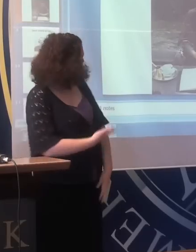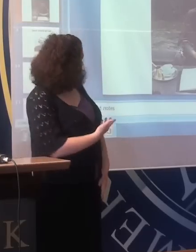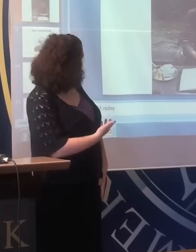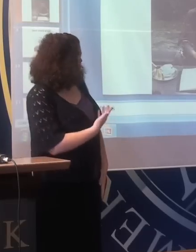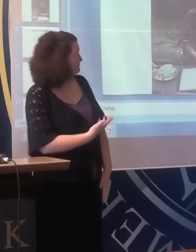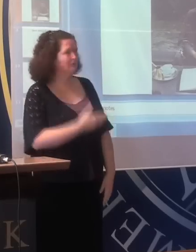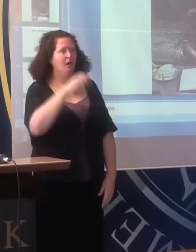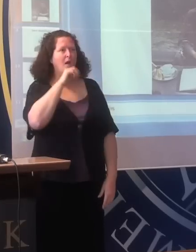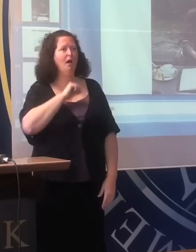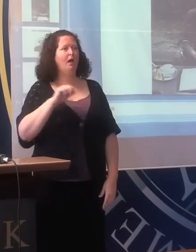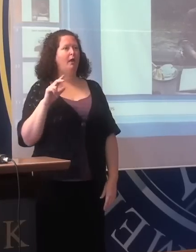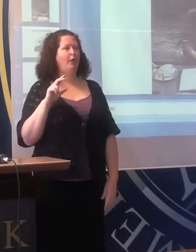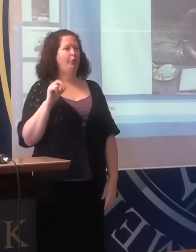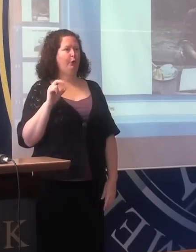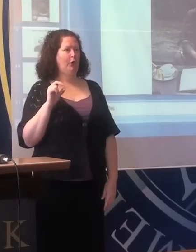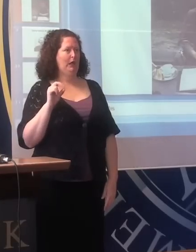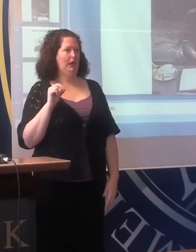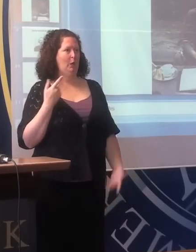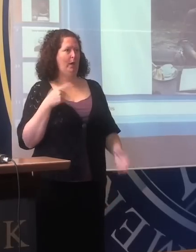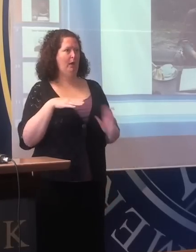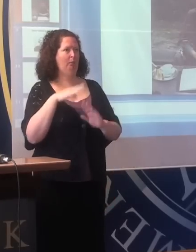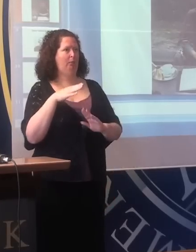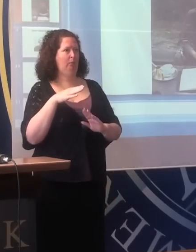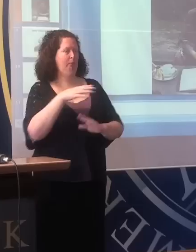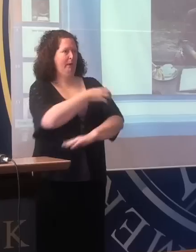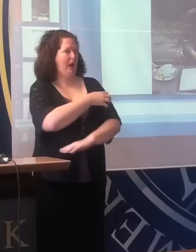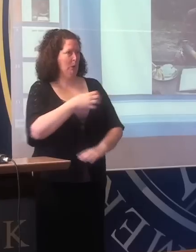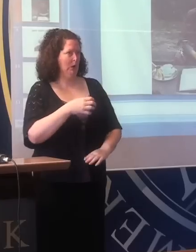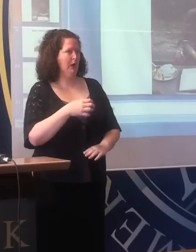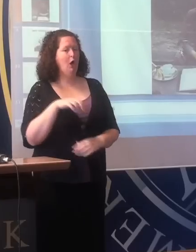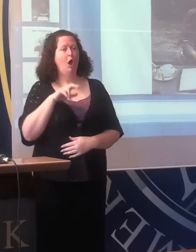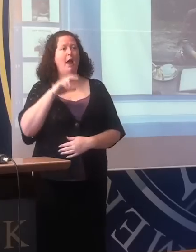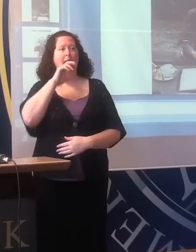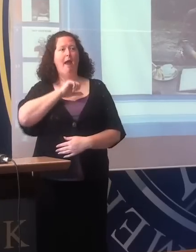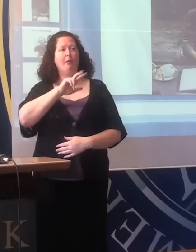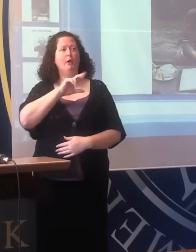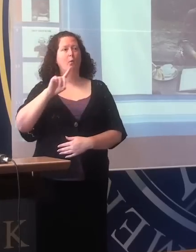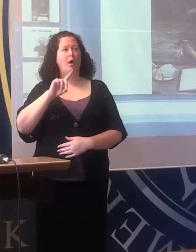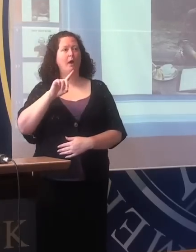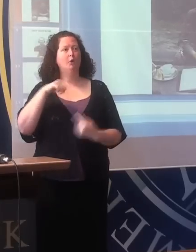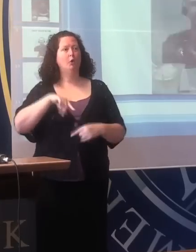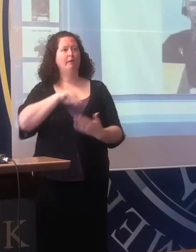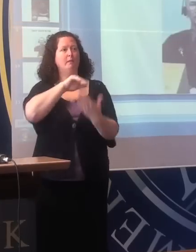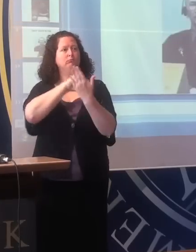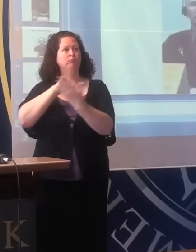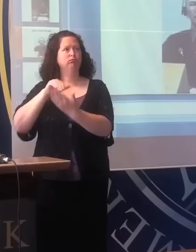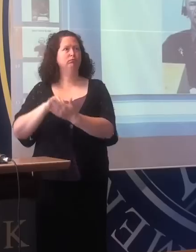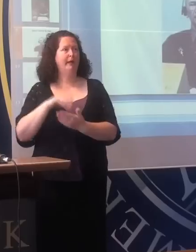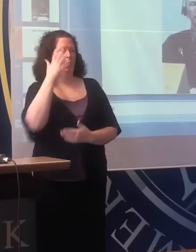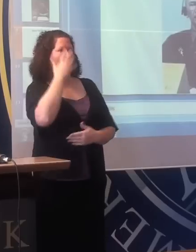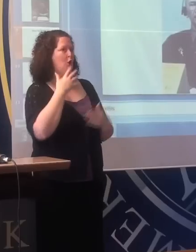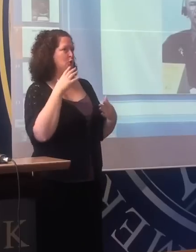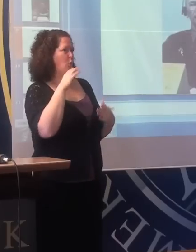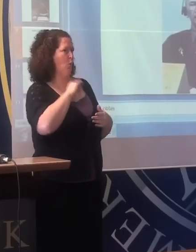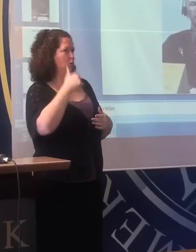Thirty at his rise to power, thirty-one at the time of the offences he committed. Looks a bit older at